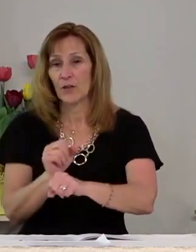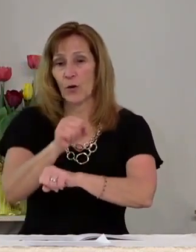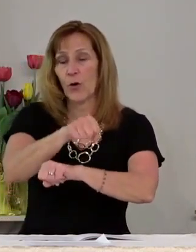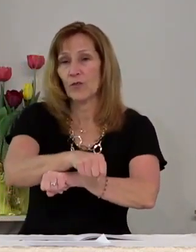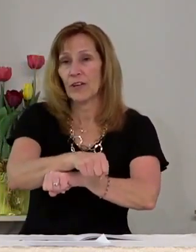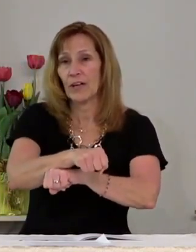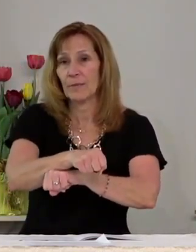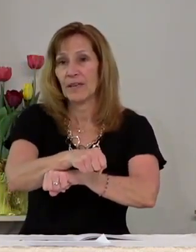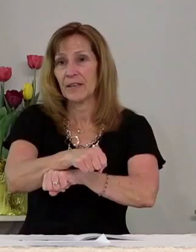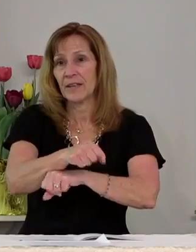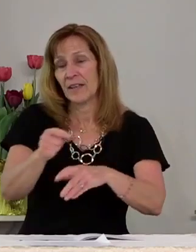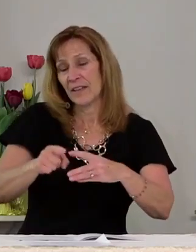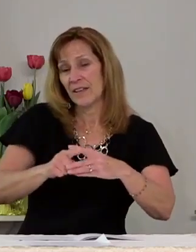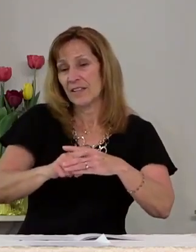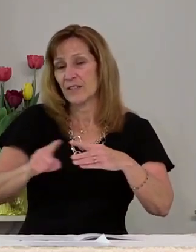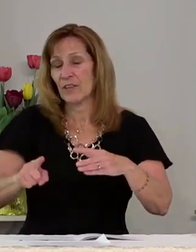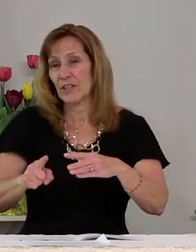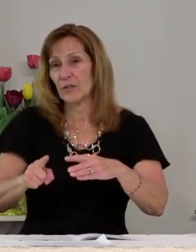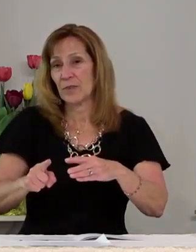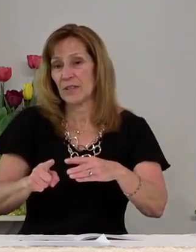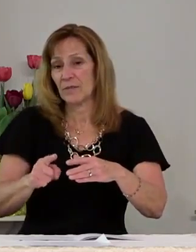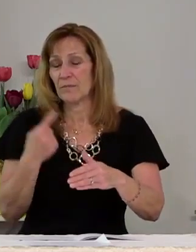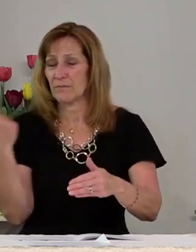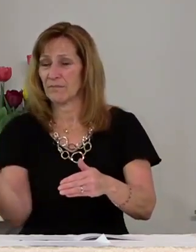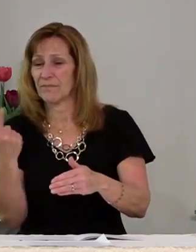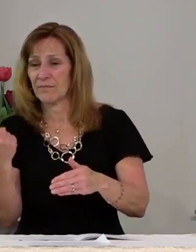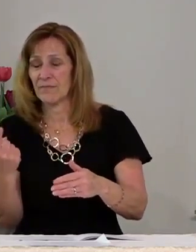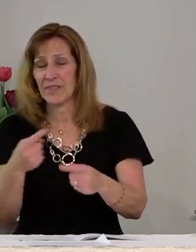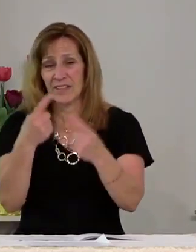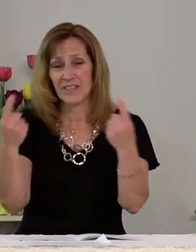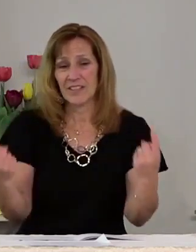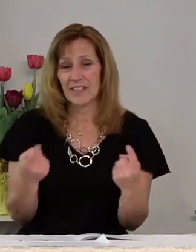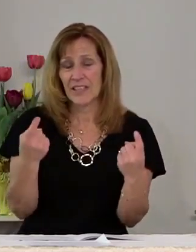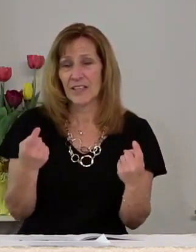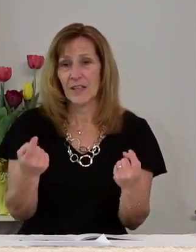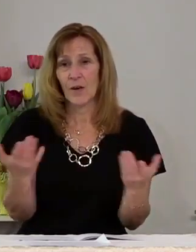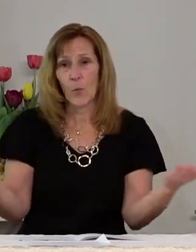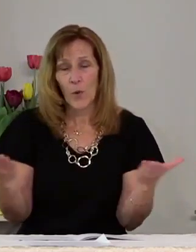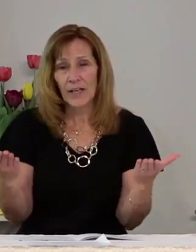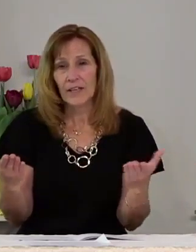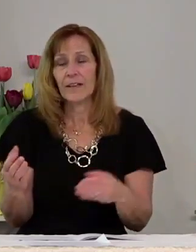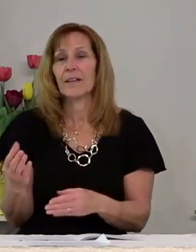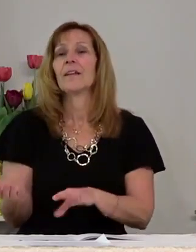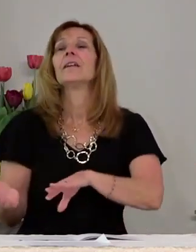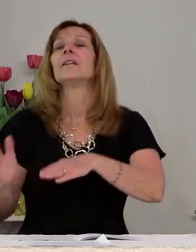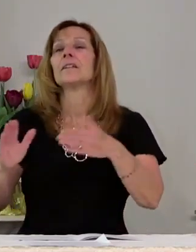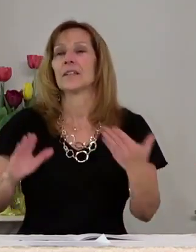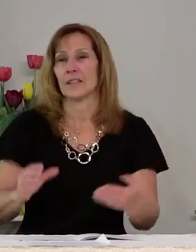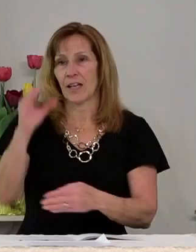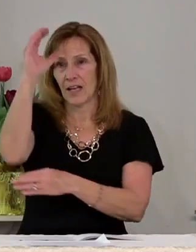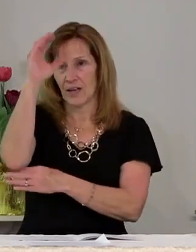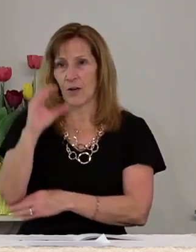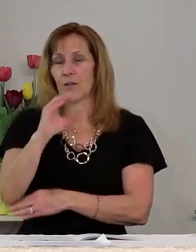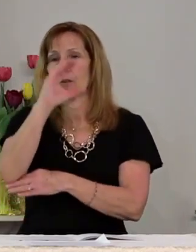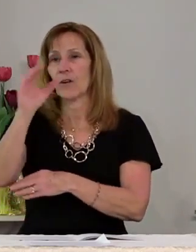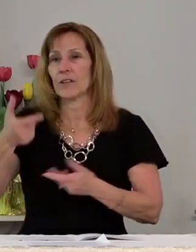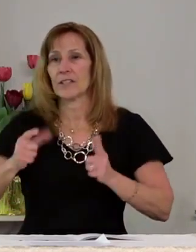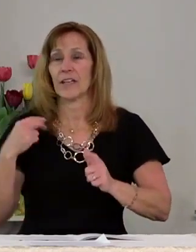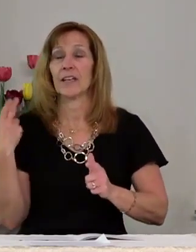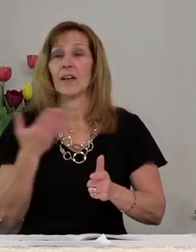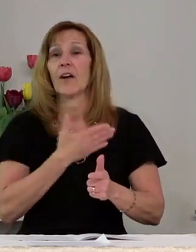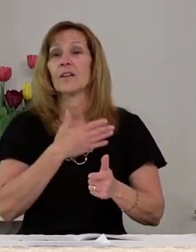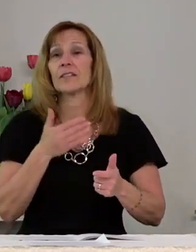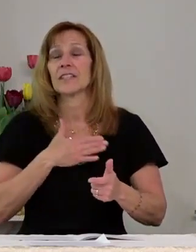estrangement and sin is to die on the cross letting ourselves